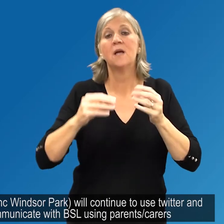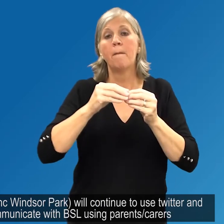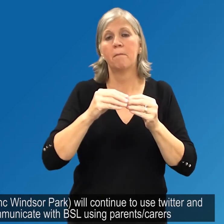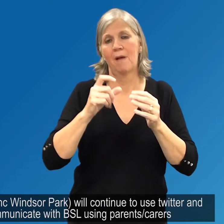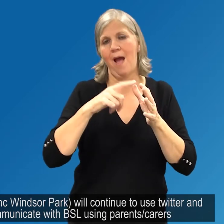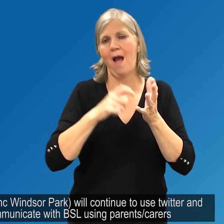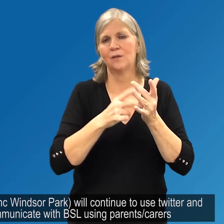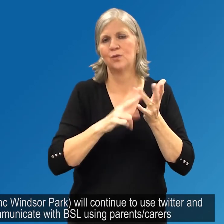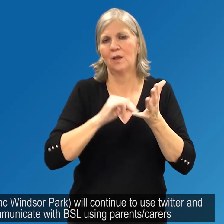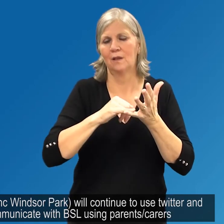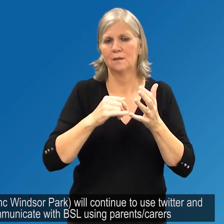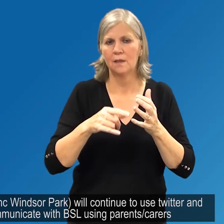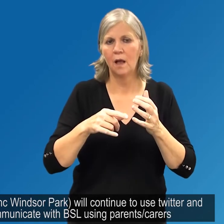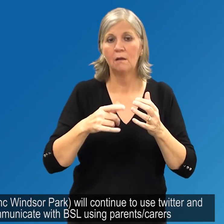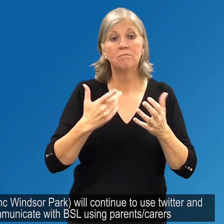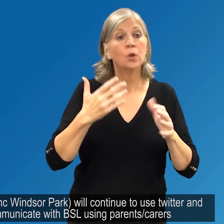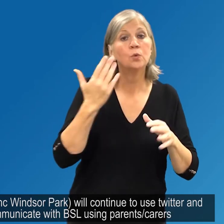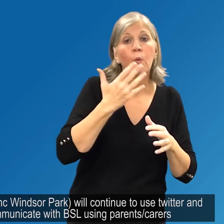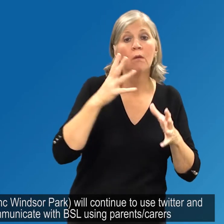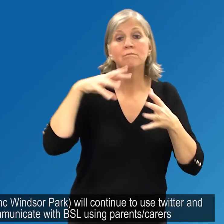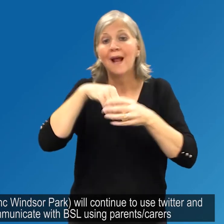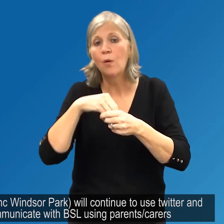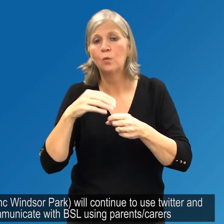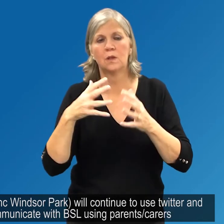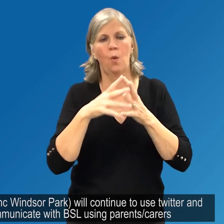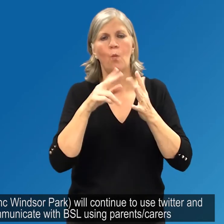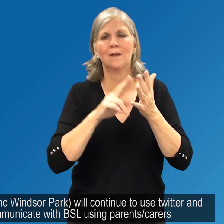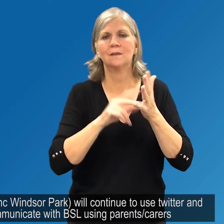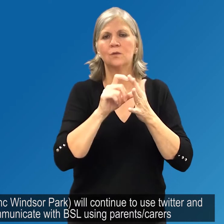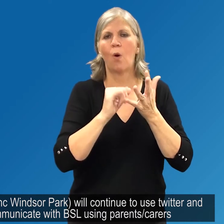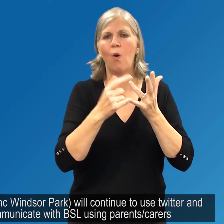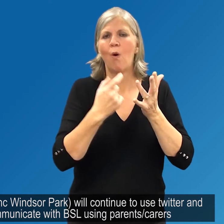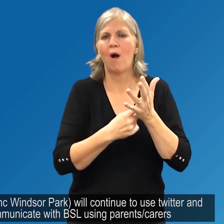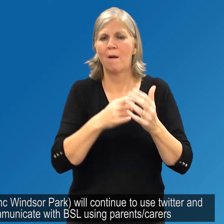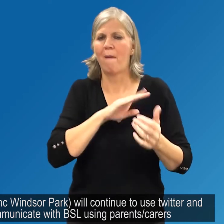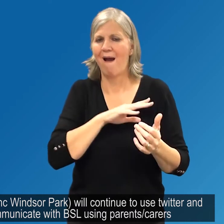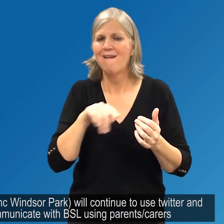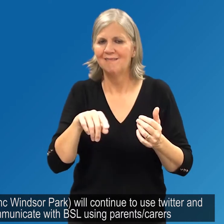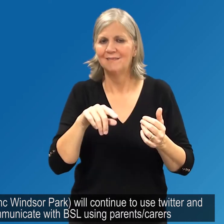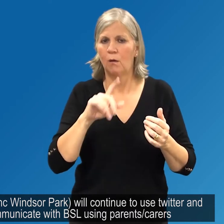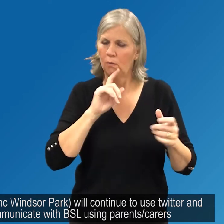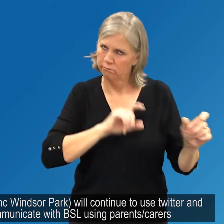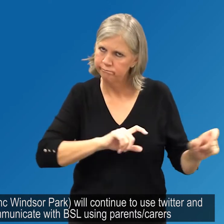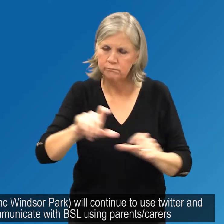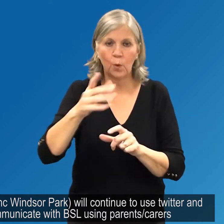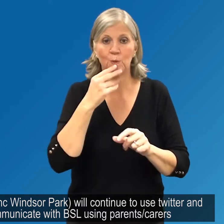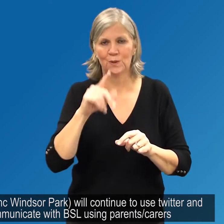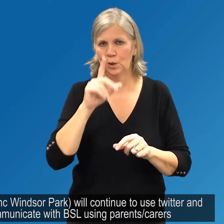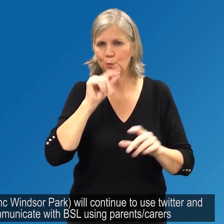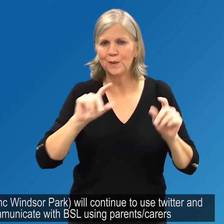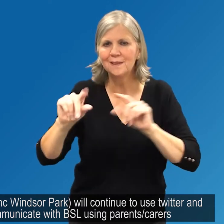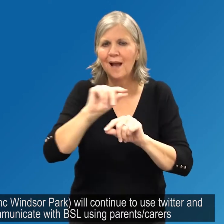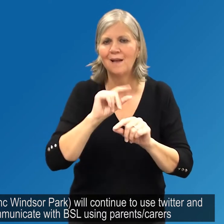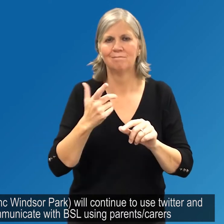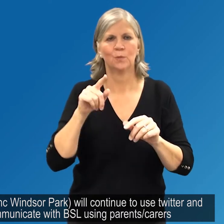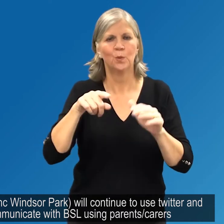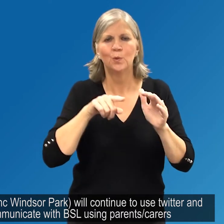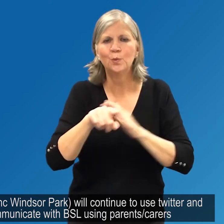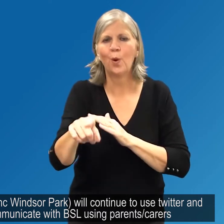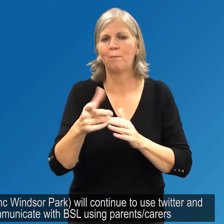Sub-Actions. School, including Windsor Park, will continue to use Twitter and YouTube to communicate with BSL using parents